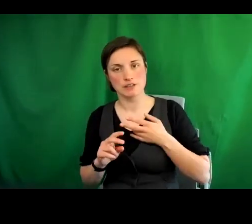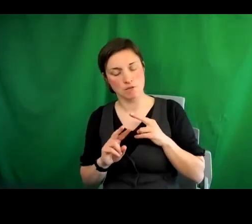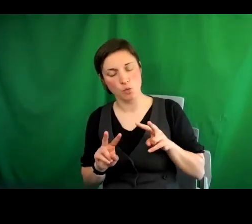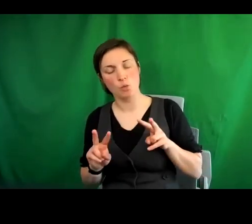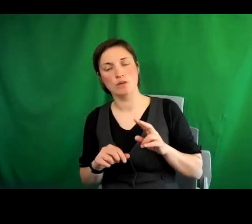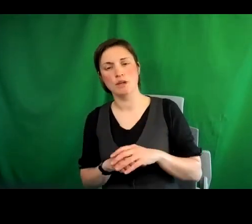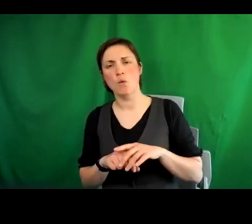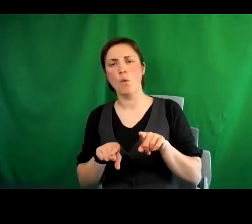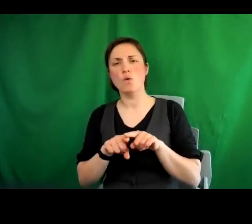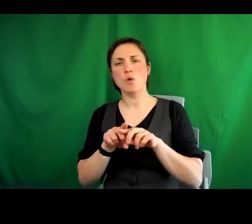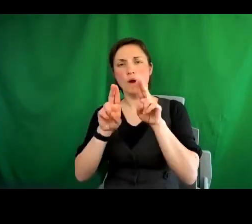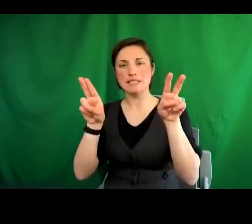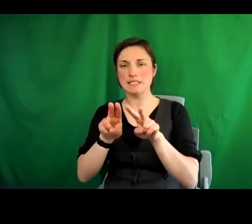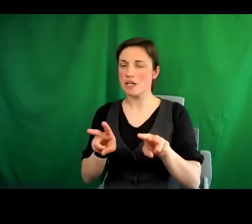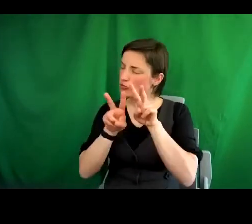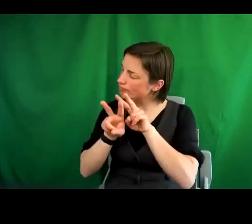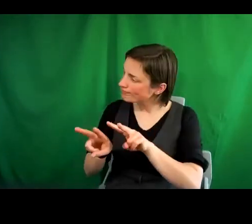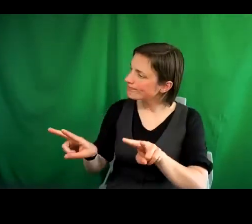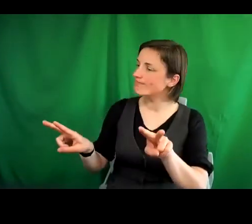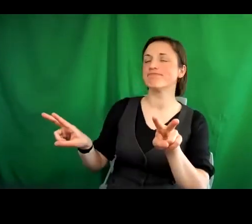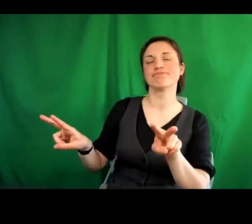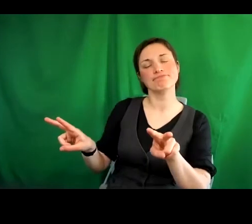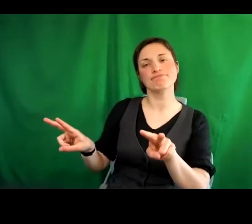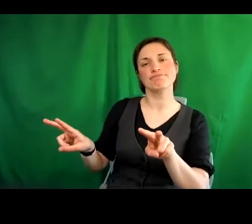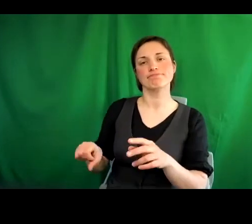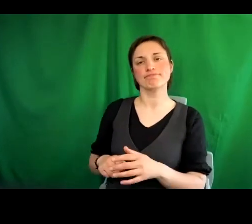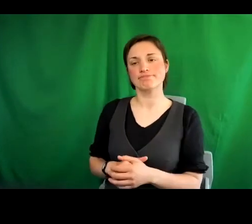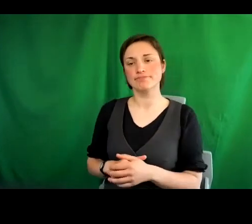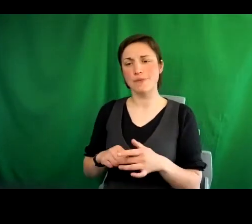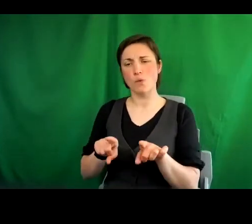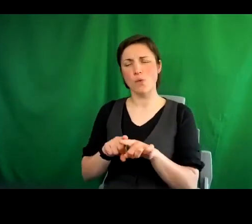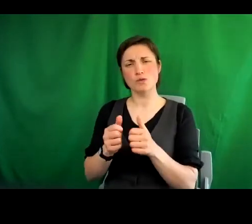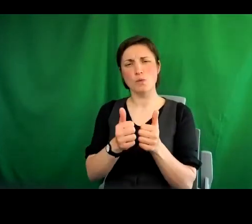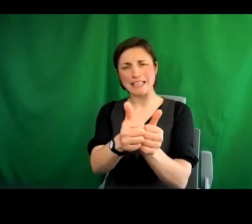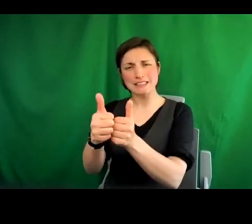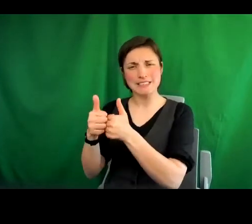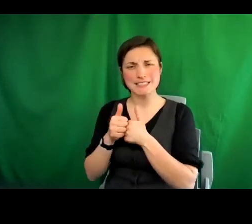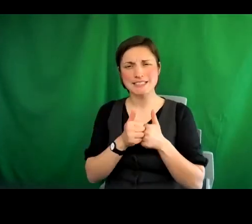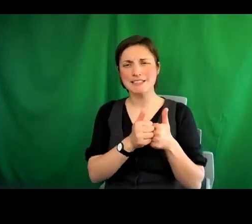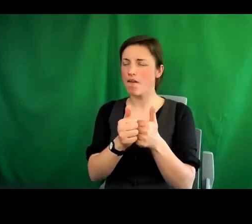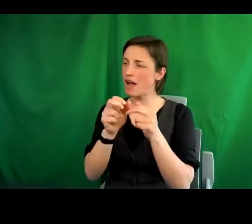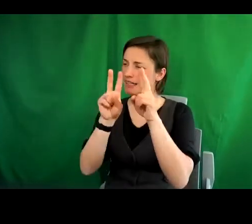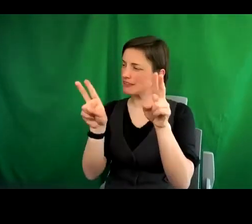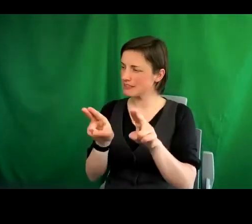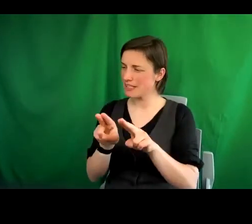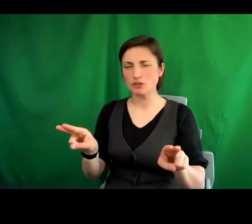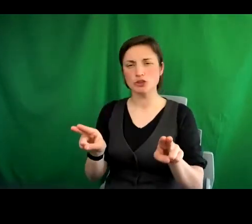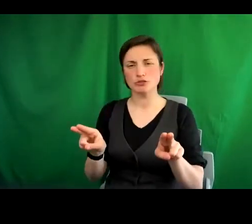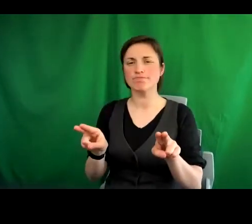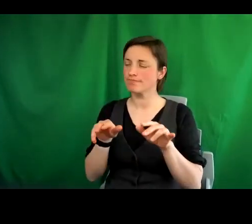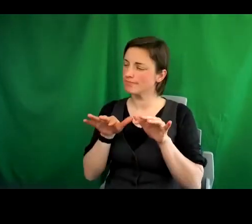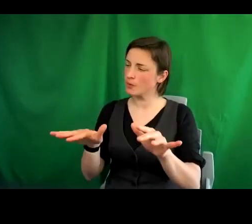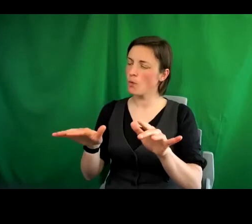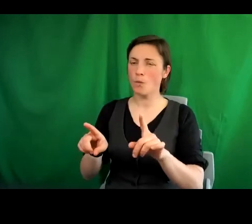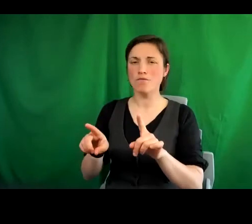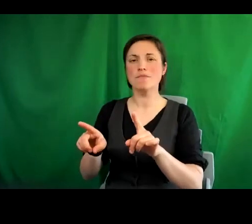outlook. And there was consistent advocacy of an internationalist outlook and for incorporation of UN treaties